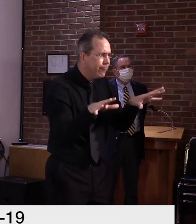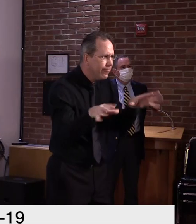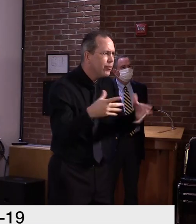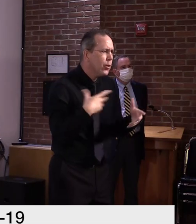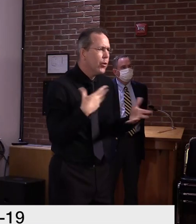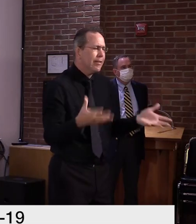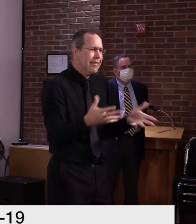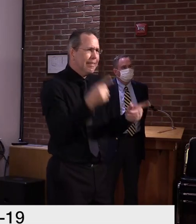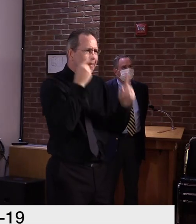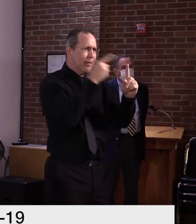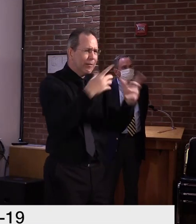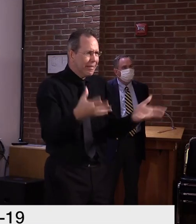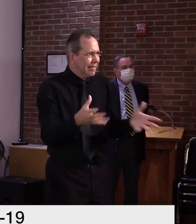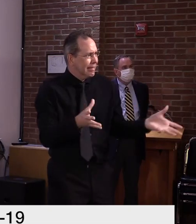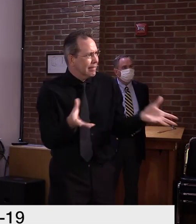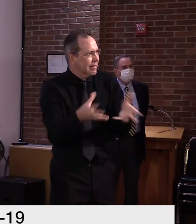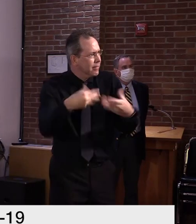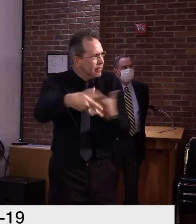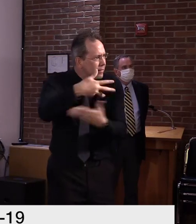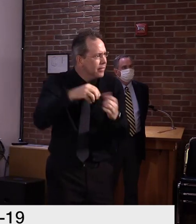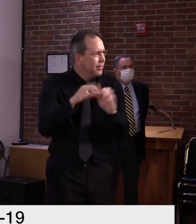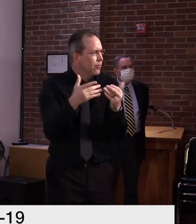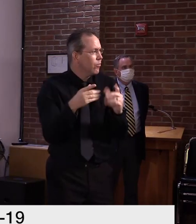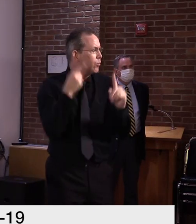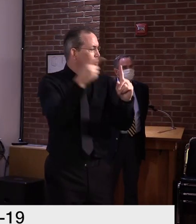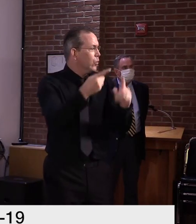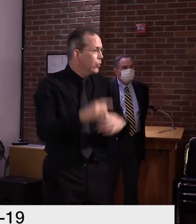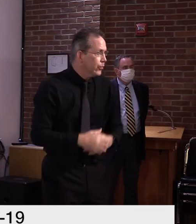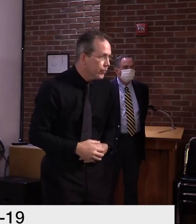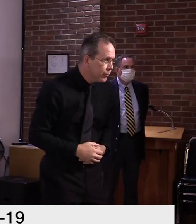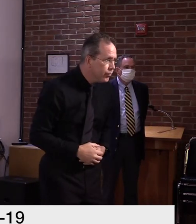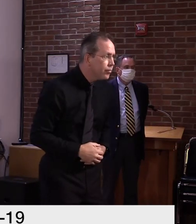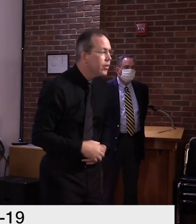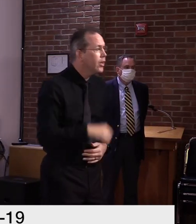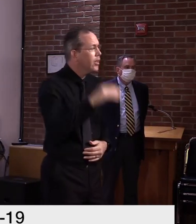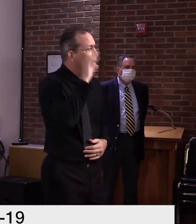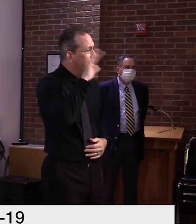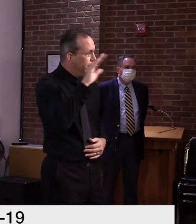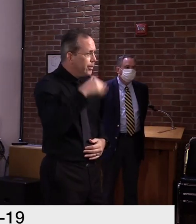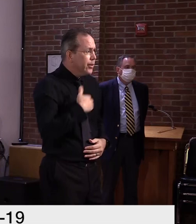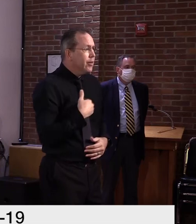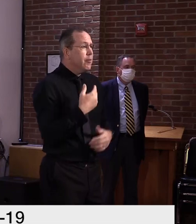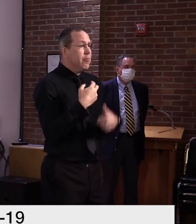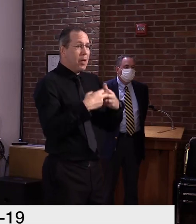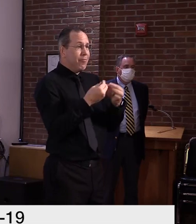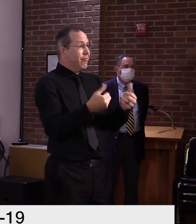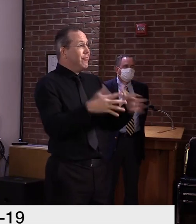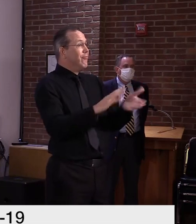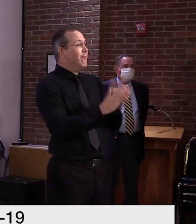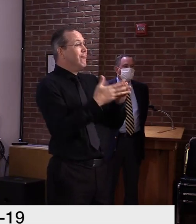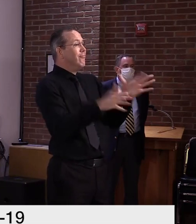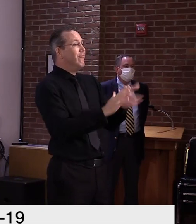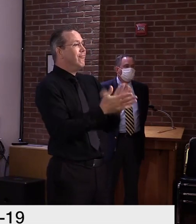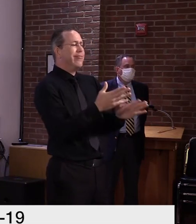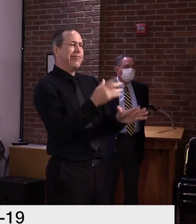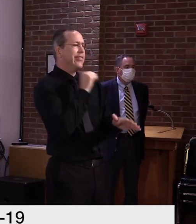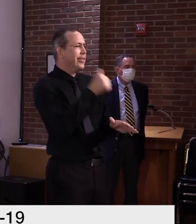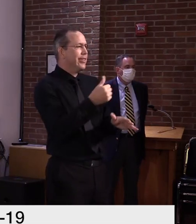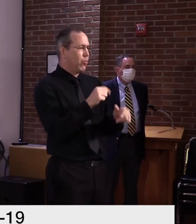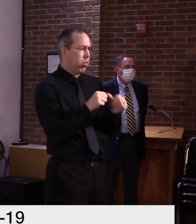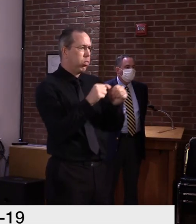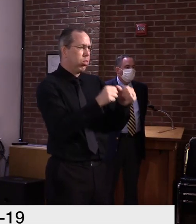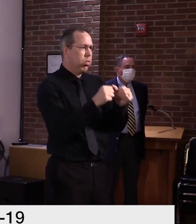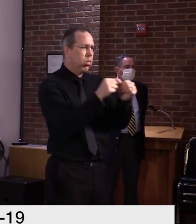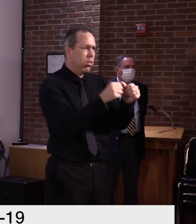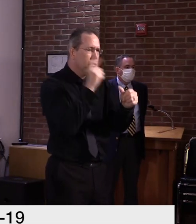reality is we're going to be managing this health crisis for many more months to come. Working constantly to limit